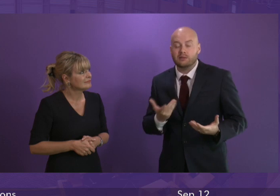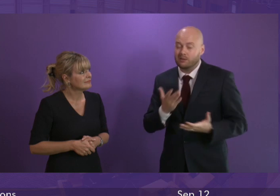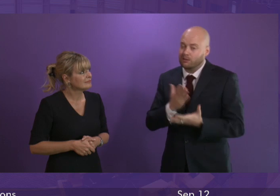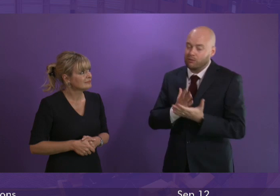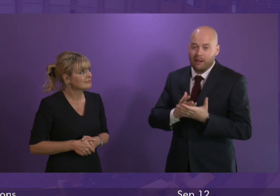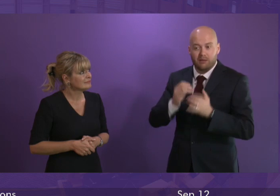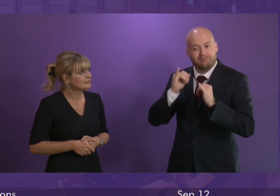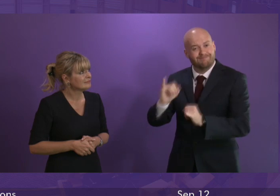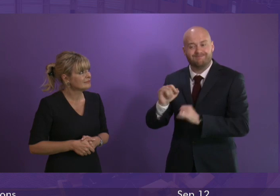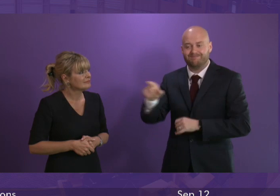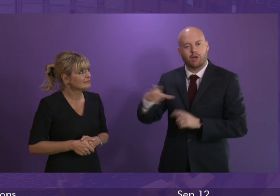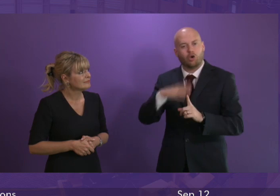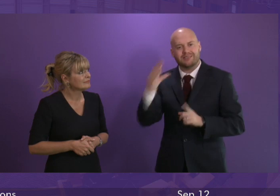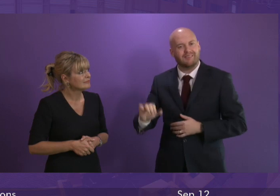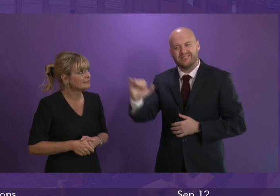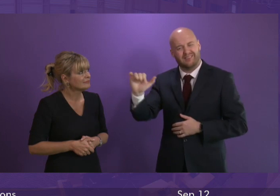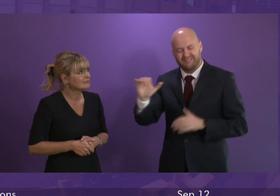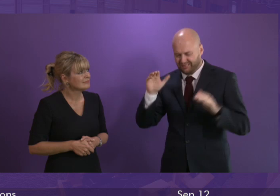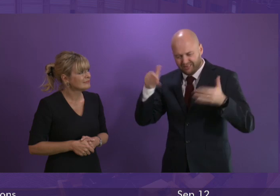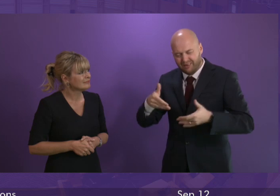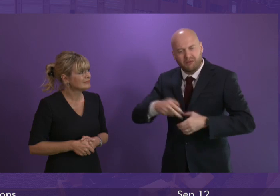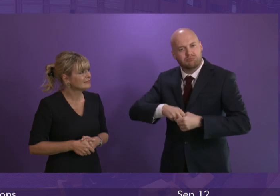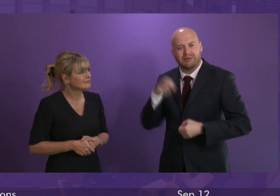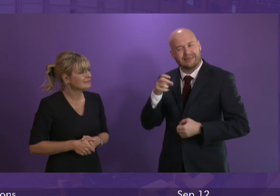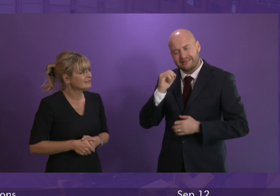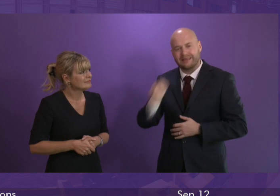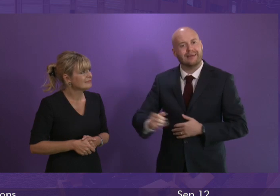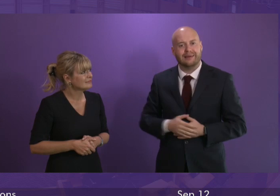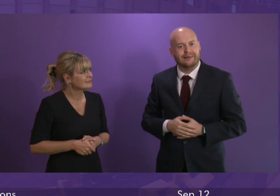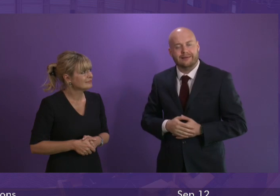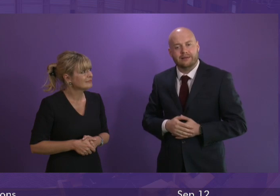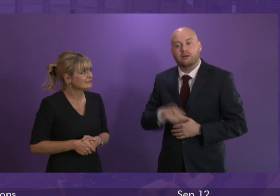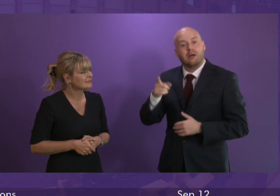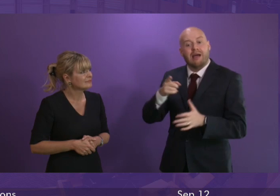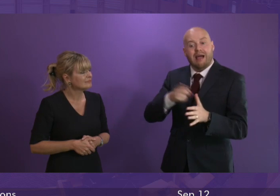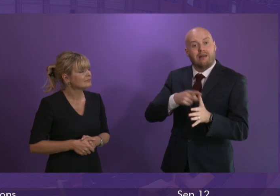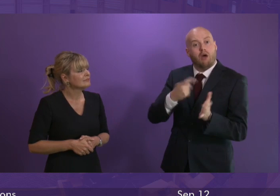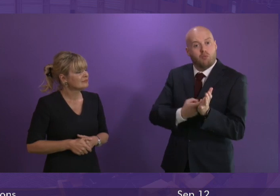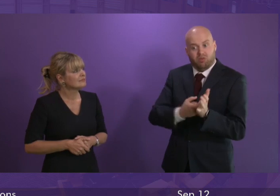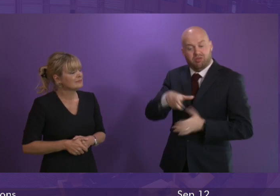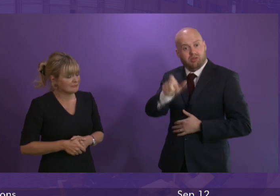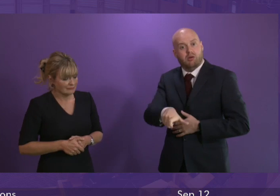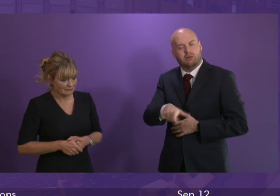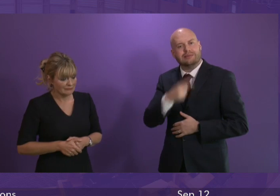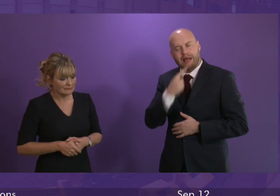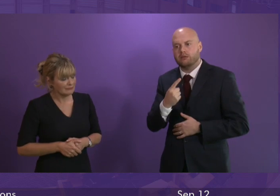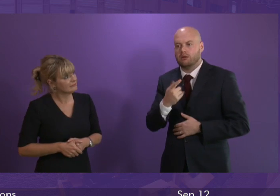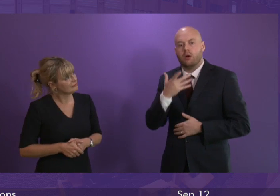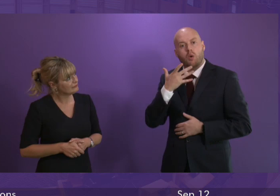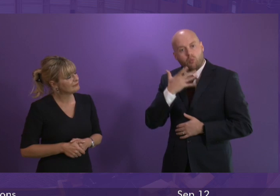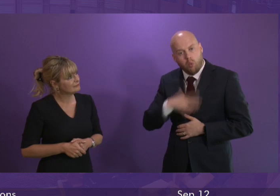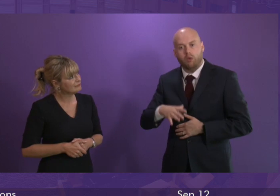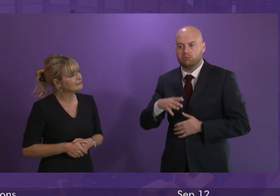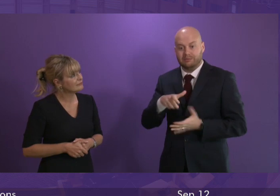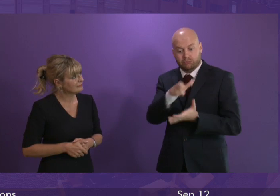approach to Brexit Anna Ruth wants government to allow prescriptions of these controlled drugs to be